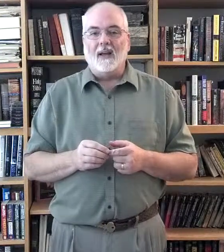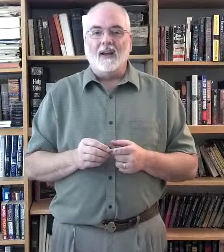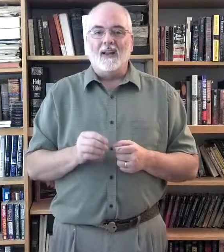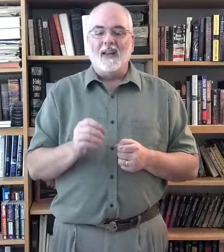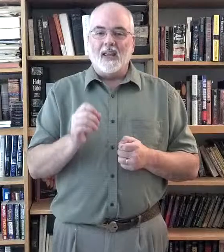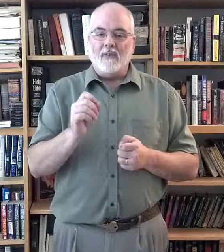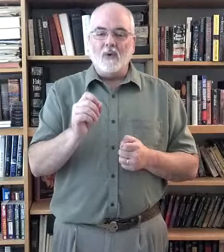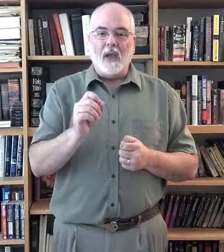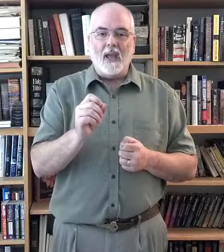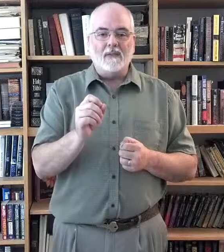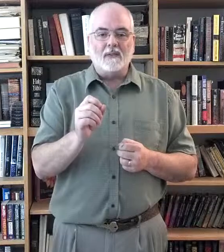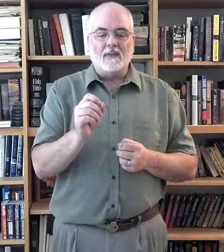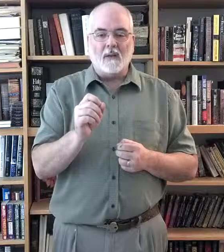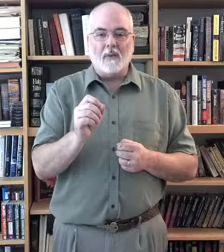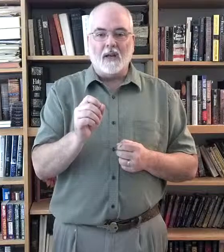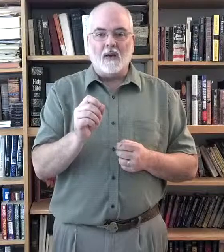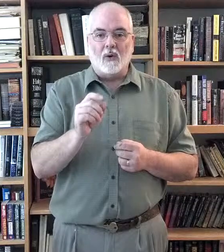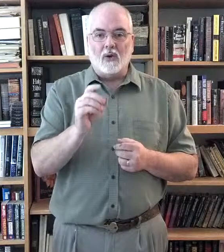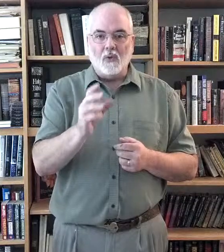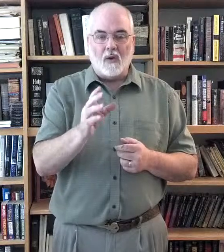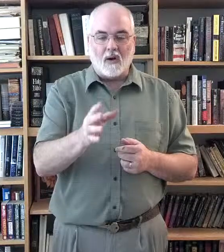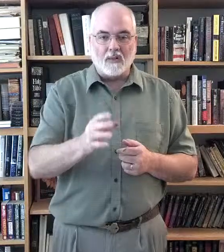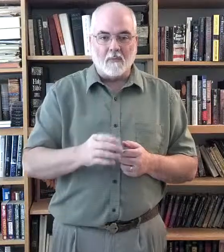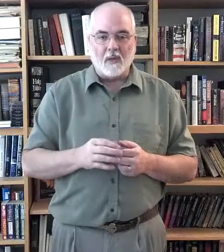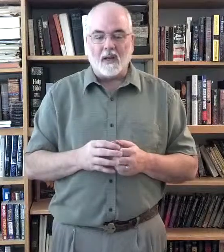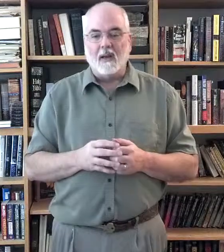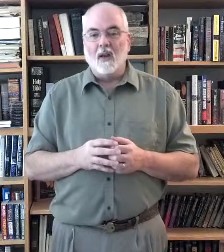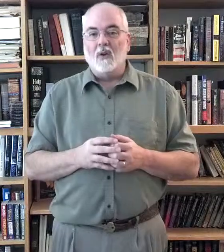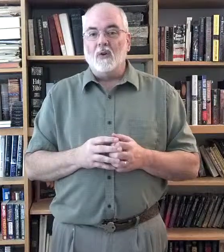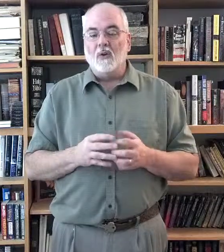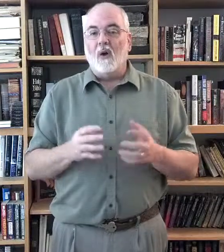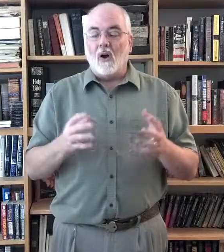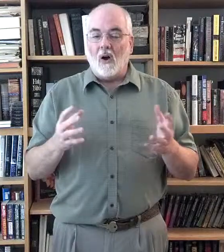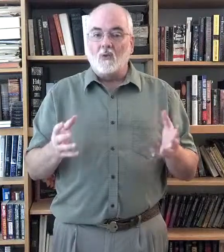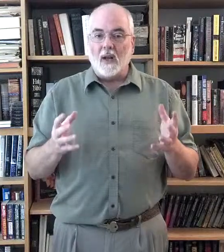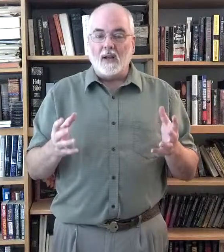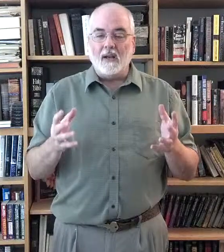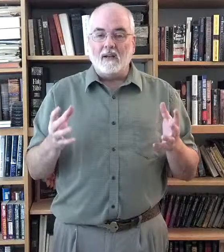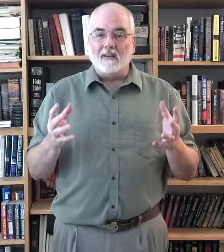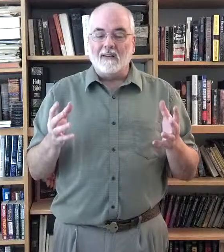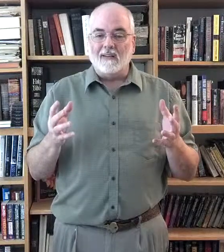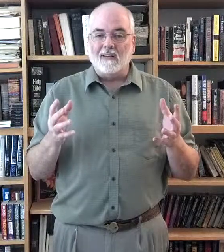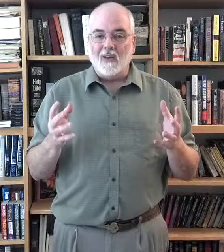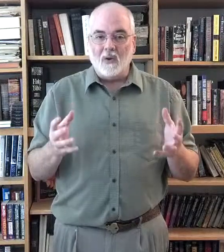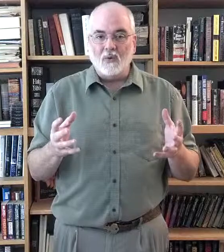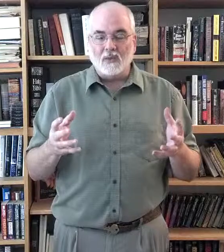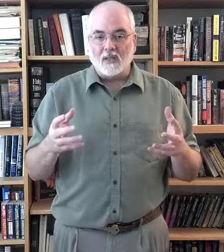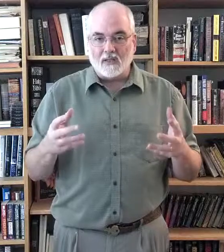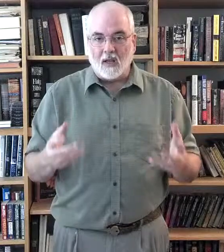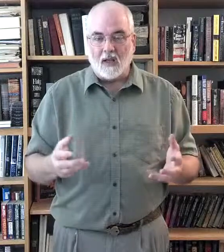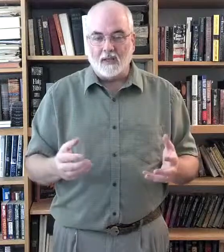If you have somebody, or you are somebody, who already knows signs.